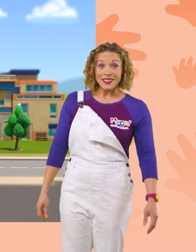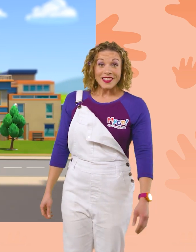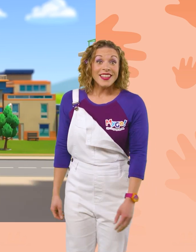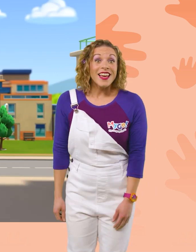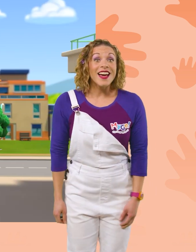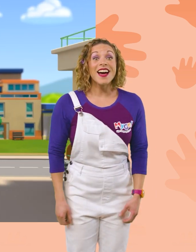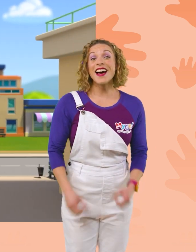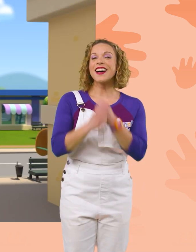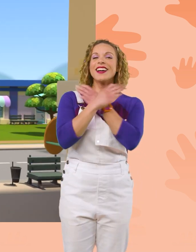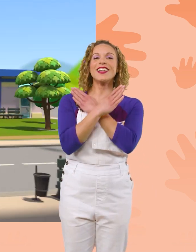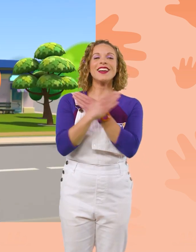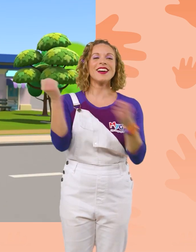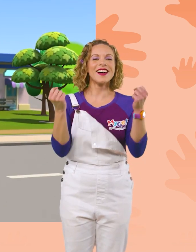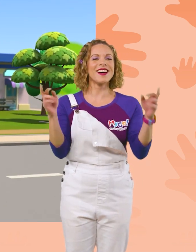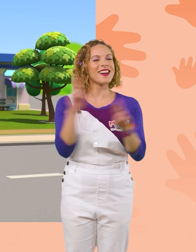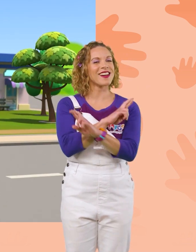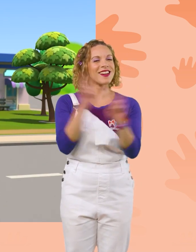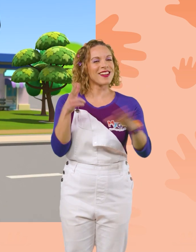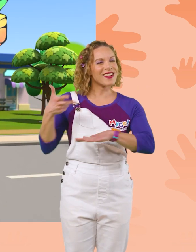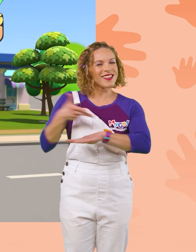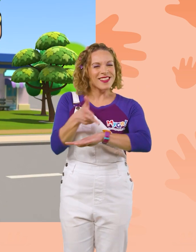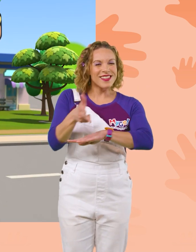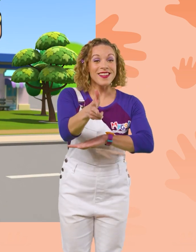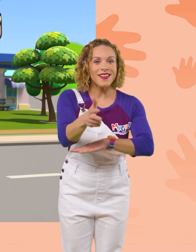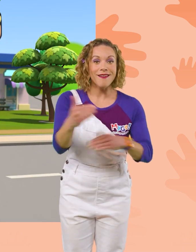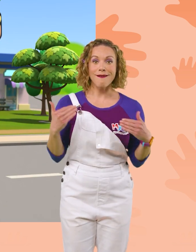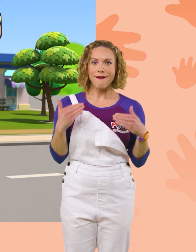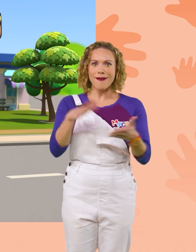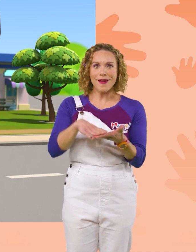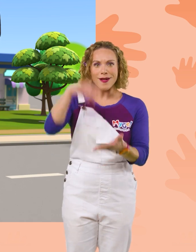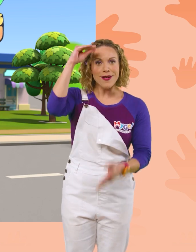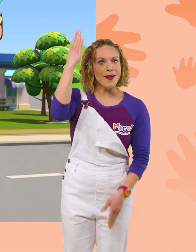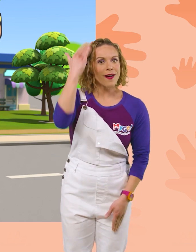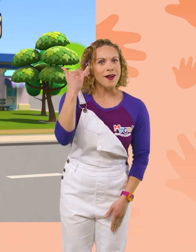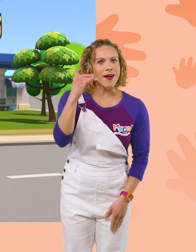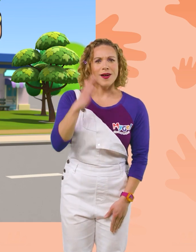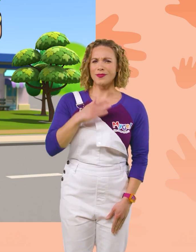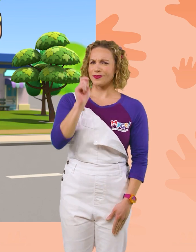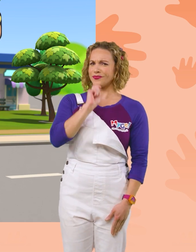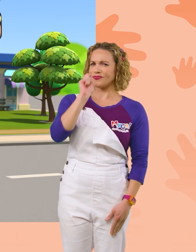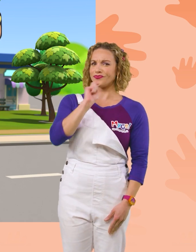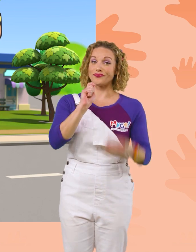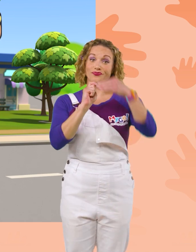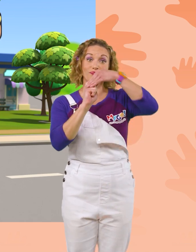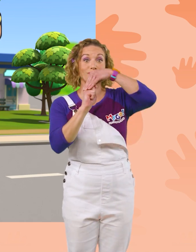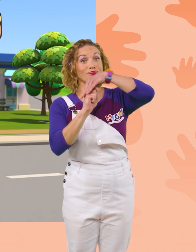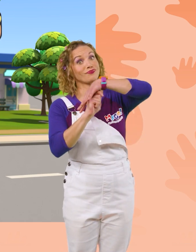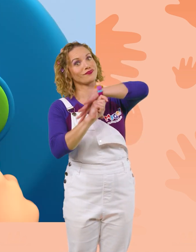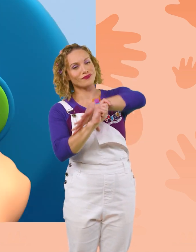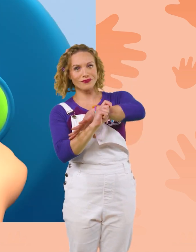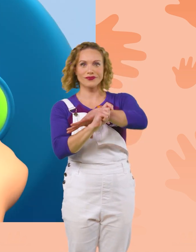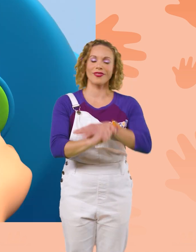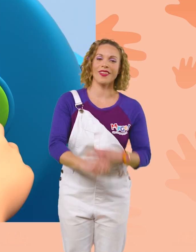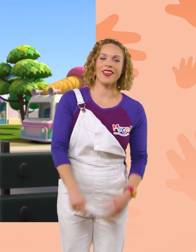The Blippi Mobile is ready for adventure! Let's go find out why my popsicle always melts down my hand!